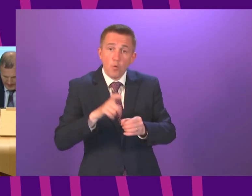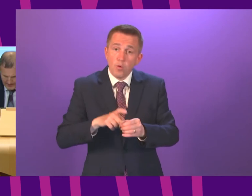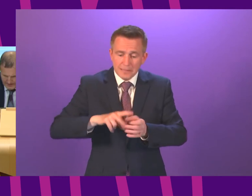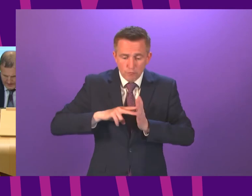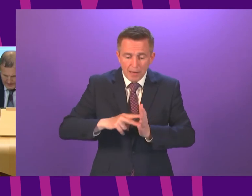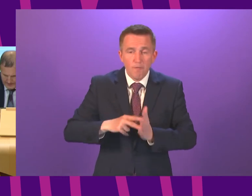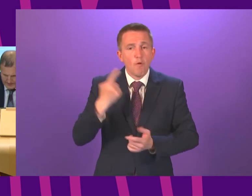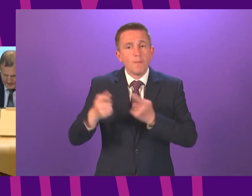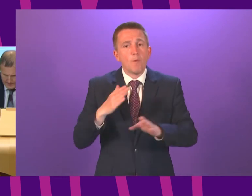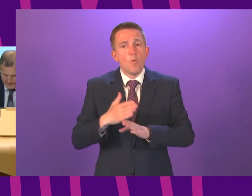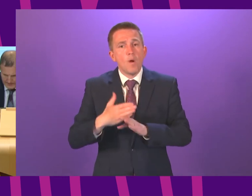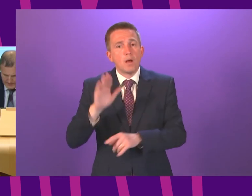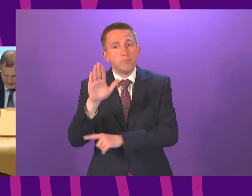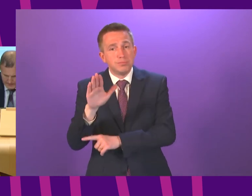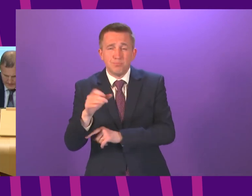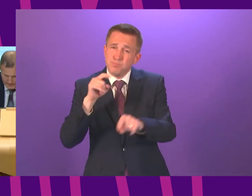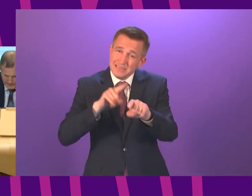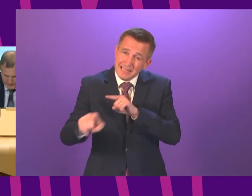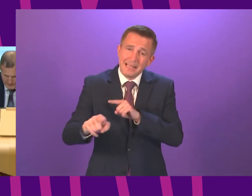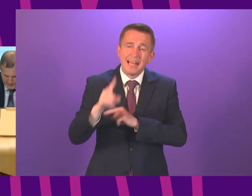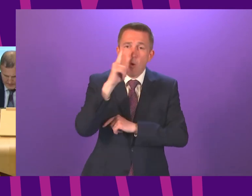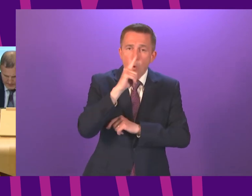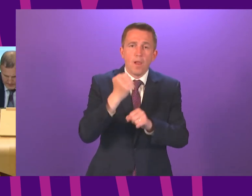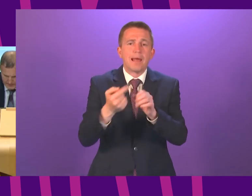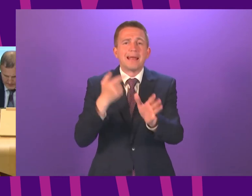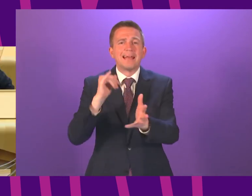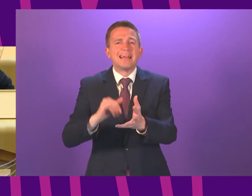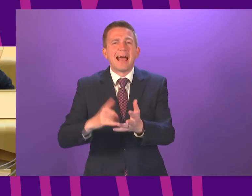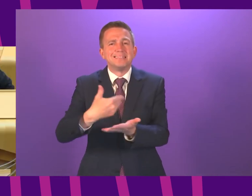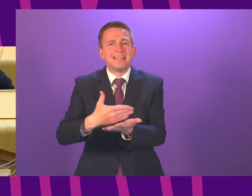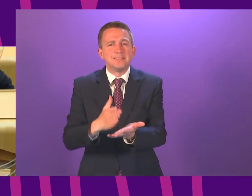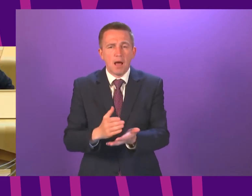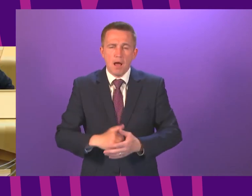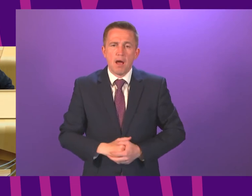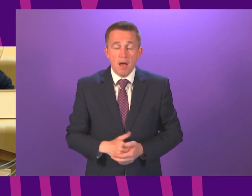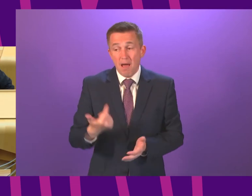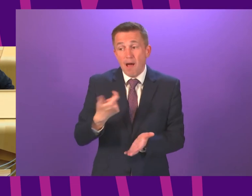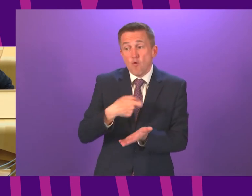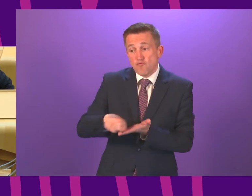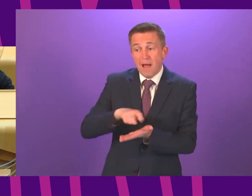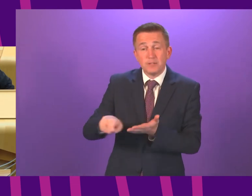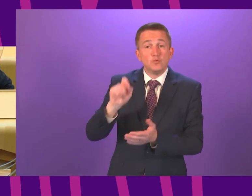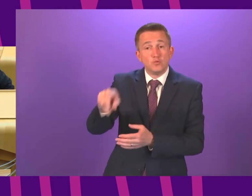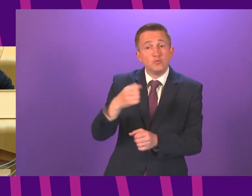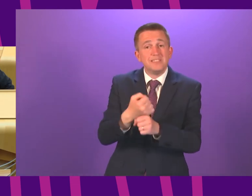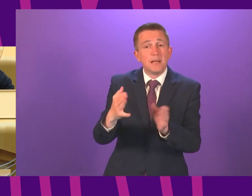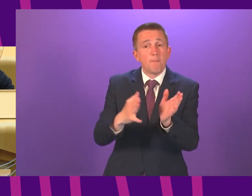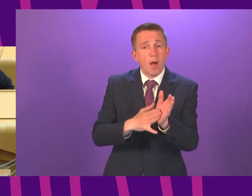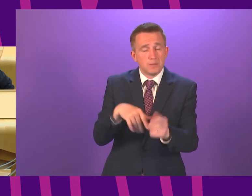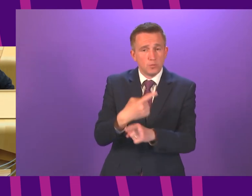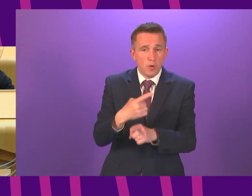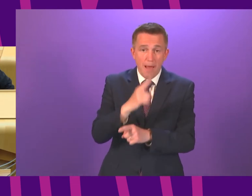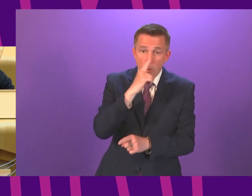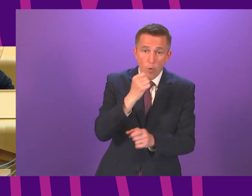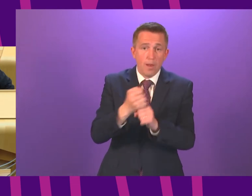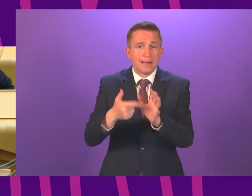particularly in oil and gas First Minister I'm happy to write to Gillian Martin with specific details about oil and gas